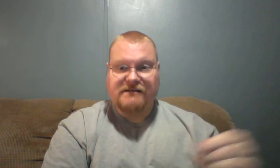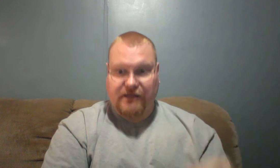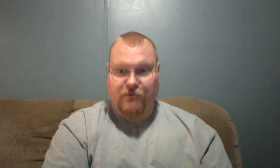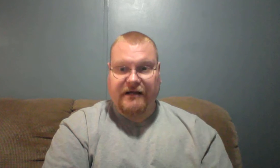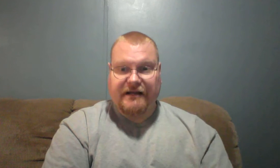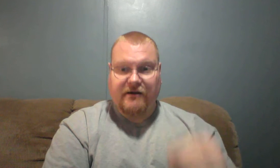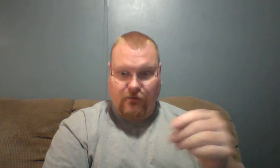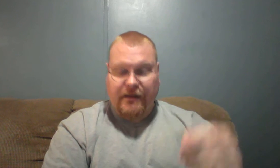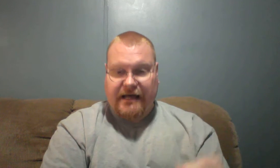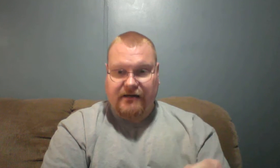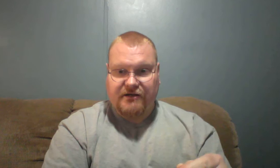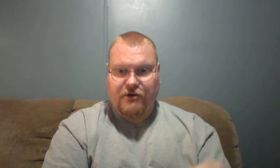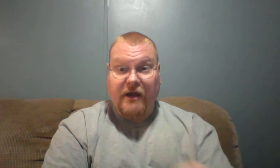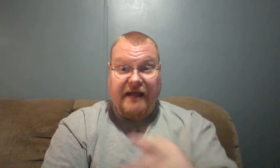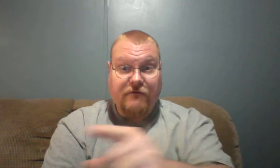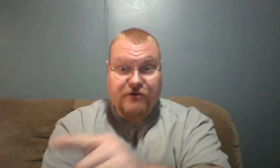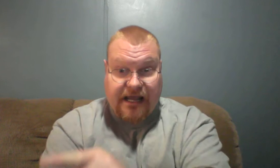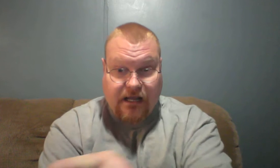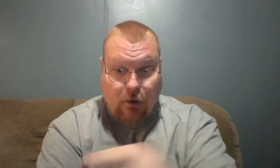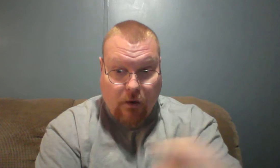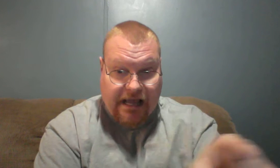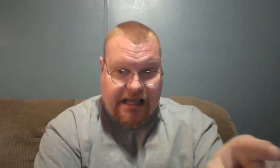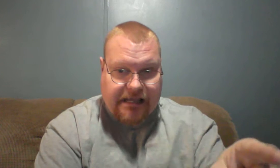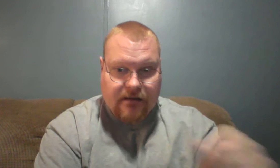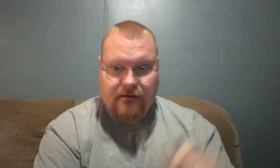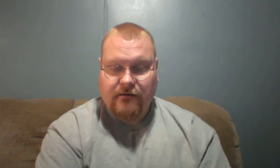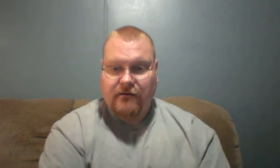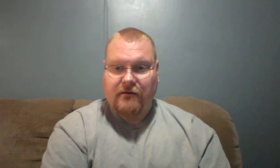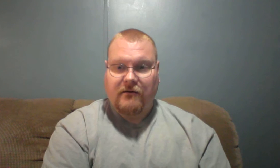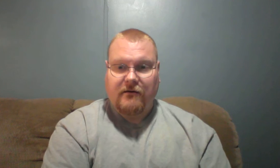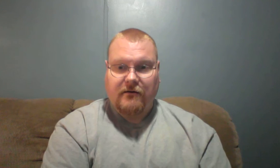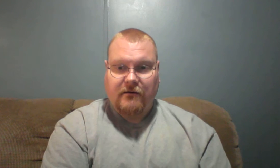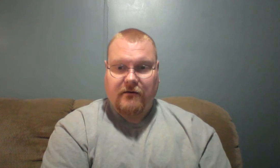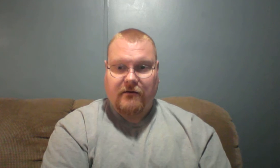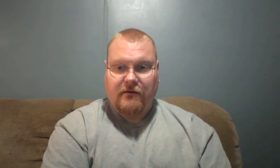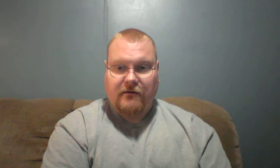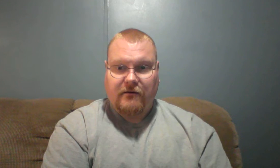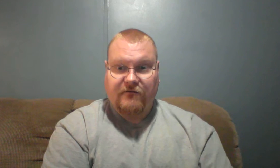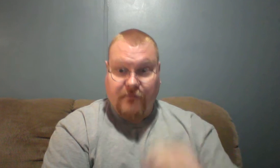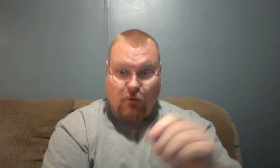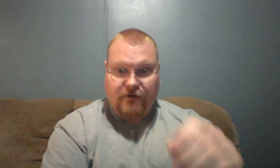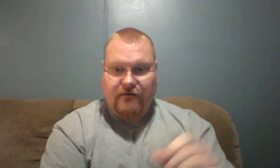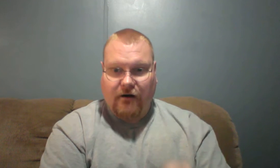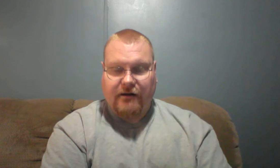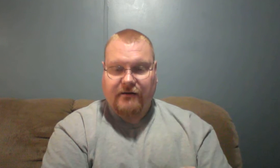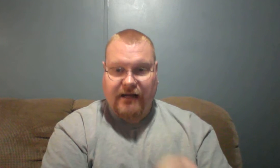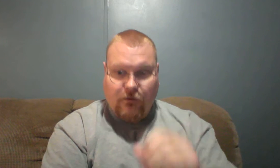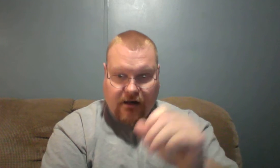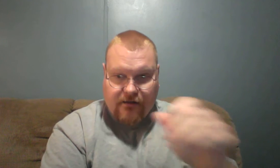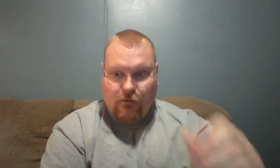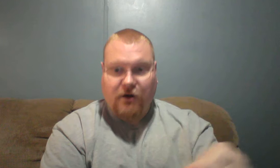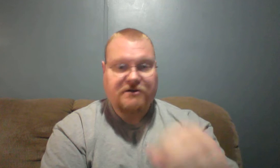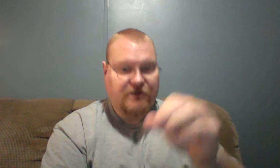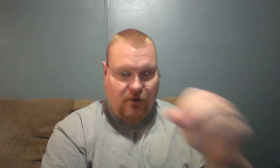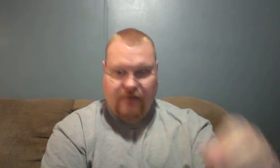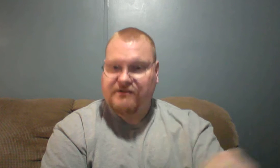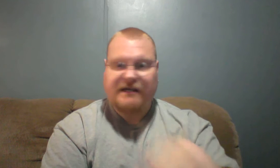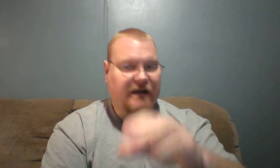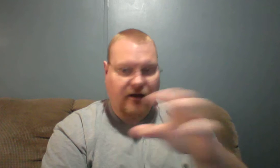that are written in there are going to be added into you. If you take away from the word of God, take away the words and the prophecy and all the